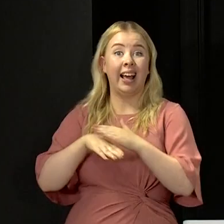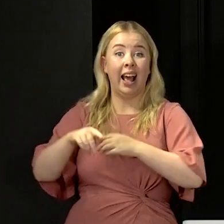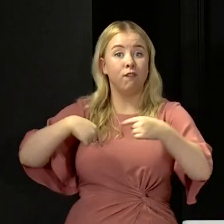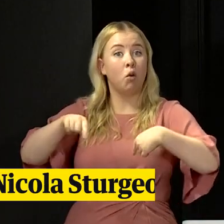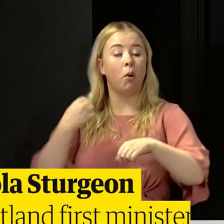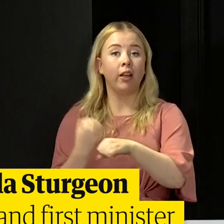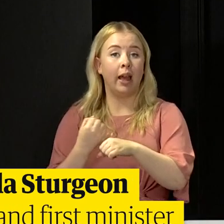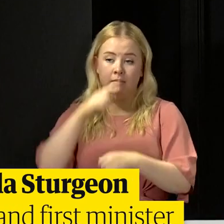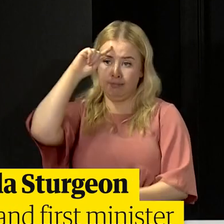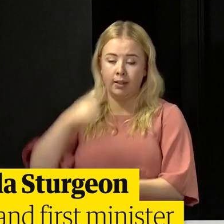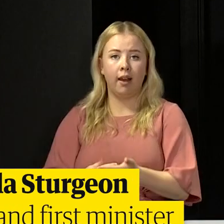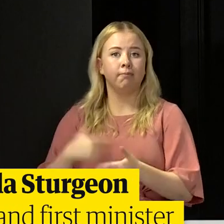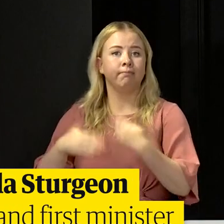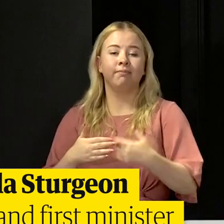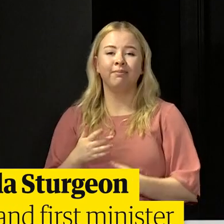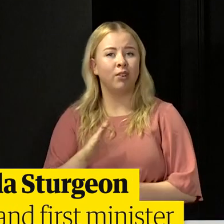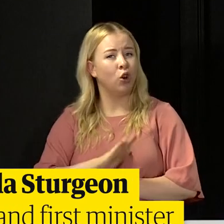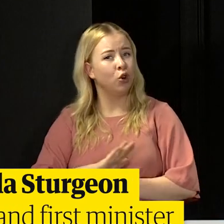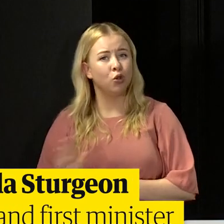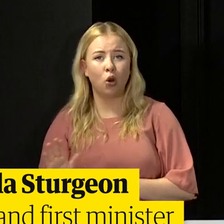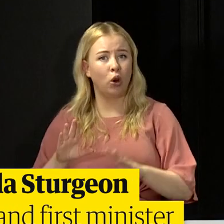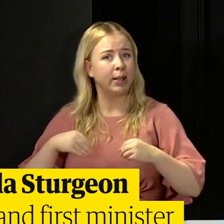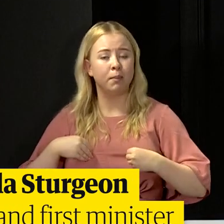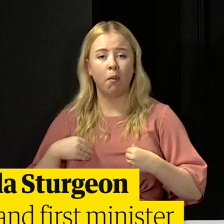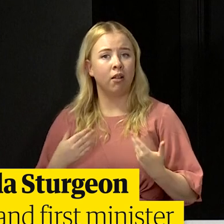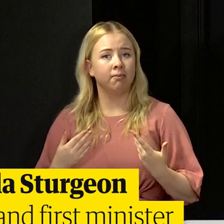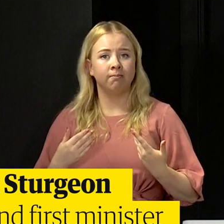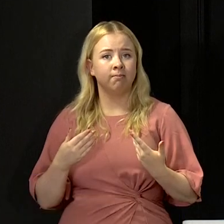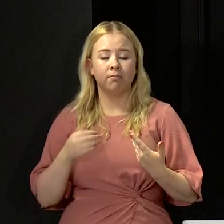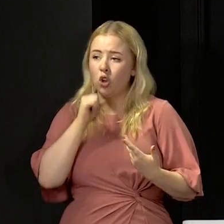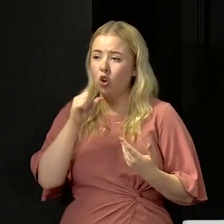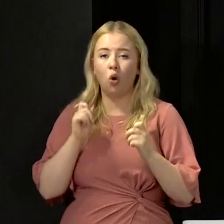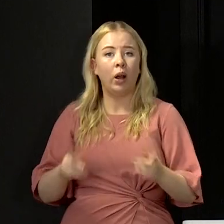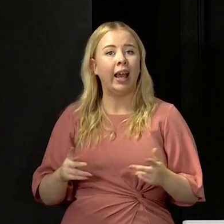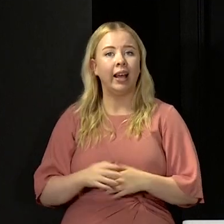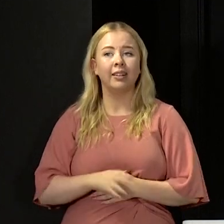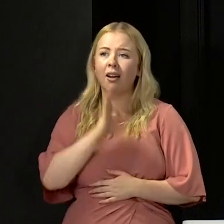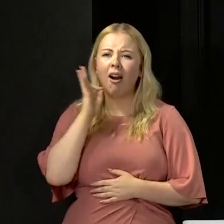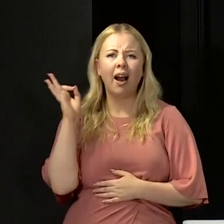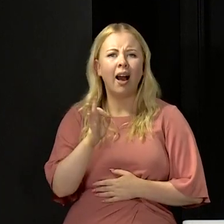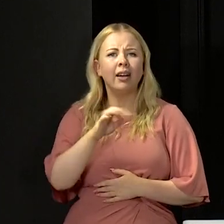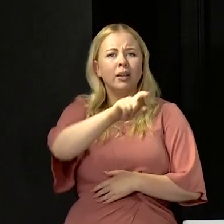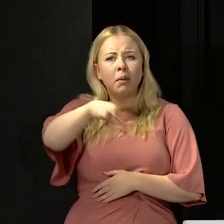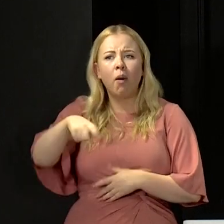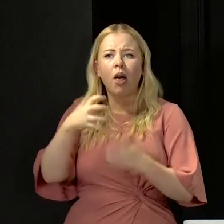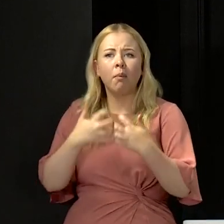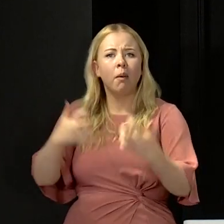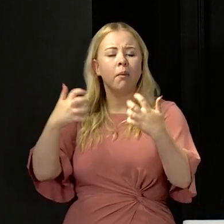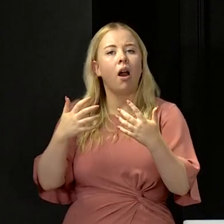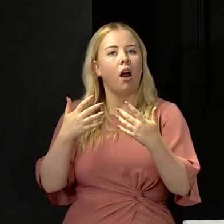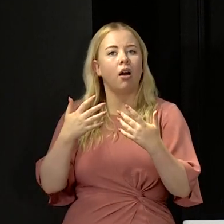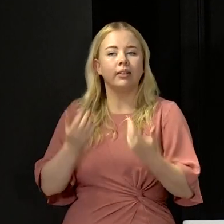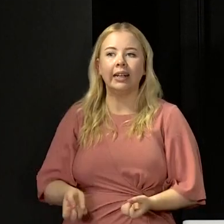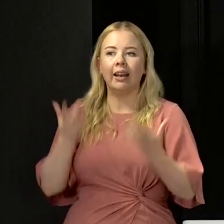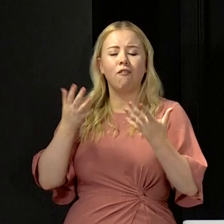This is just not acceptable. We're asking members of the public, every day I stand here and ask members of the public to make huge sacrifices in how they live their